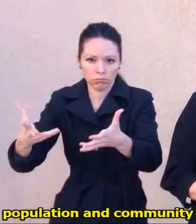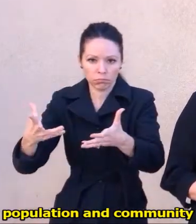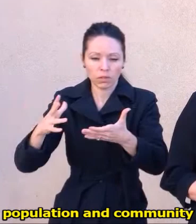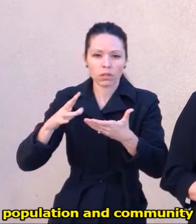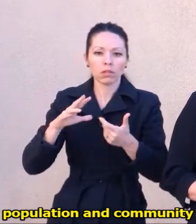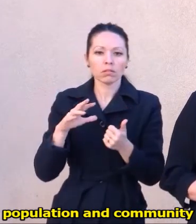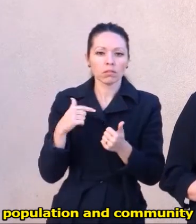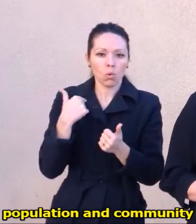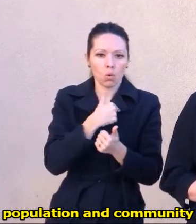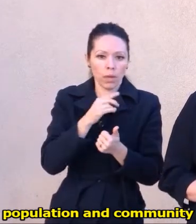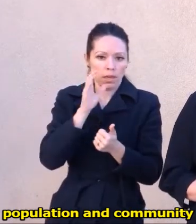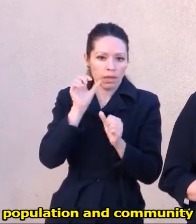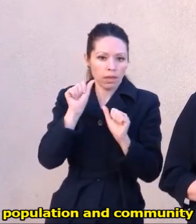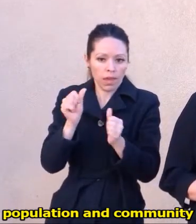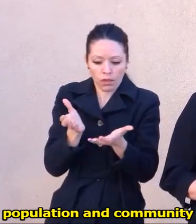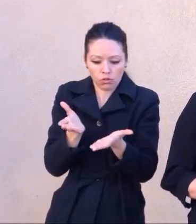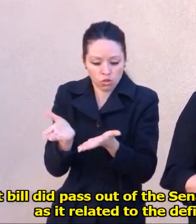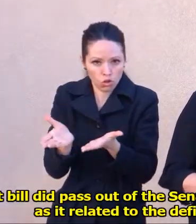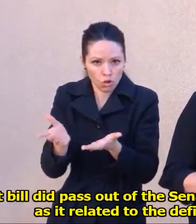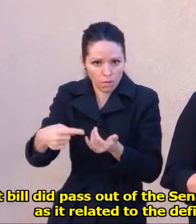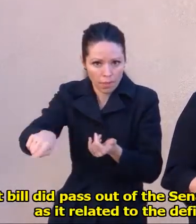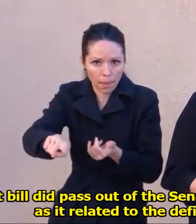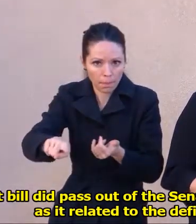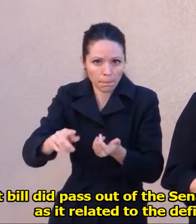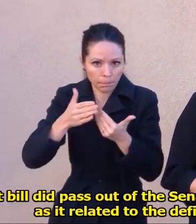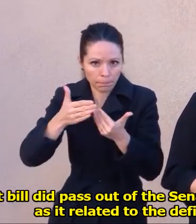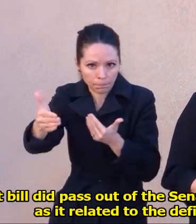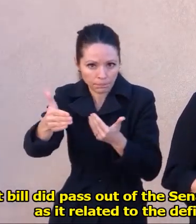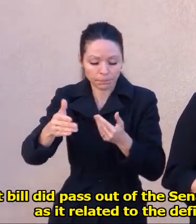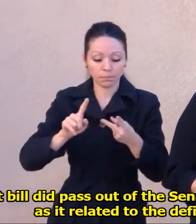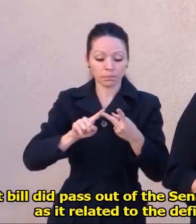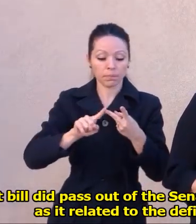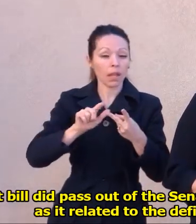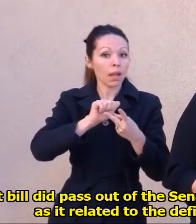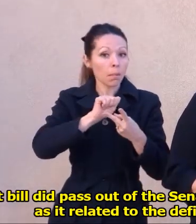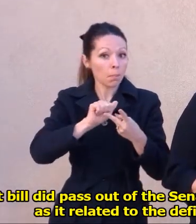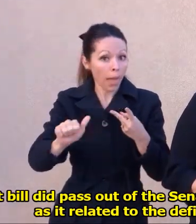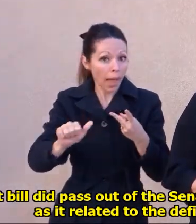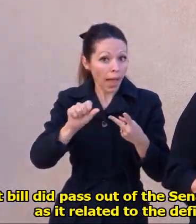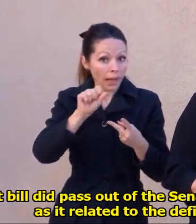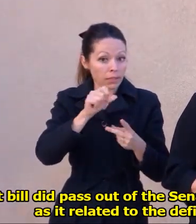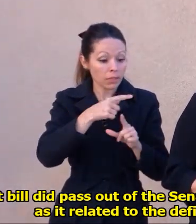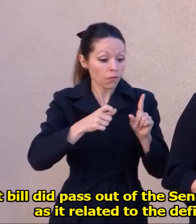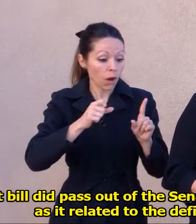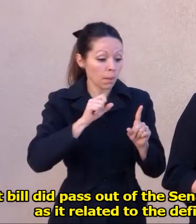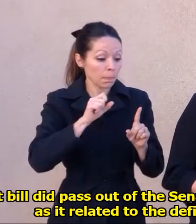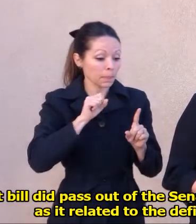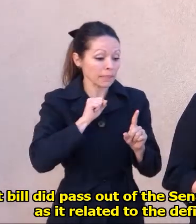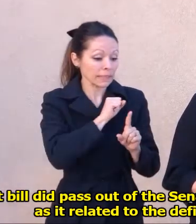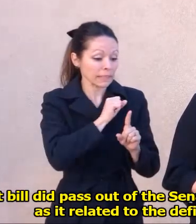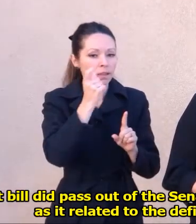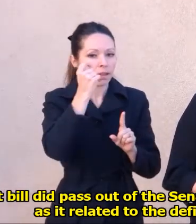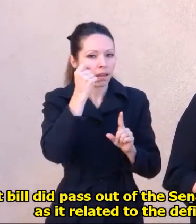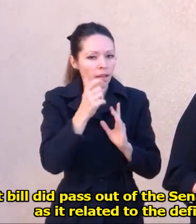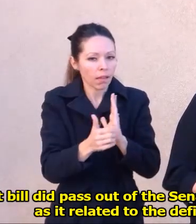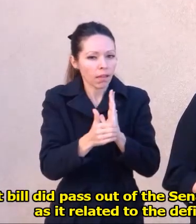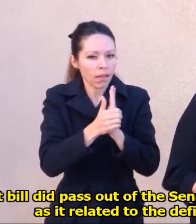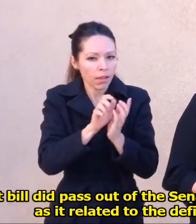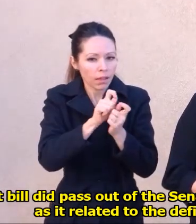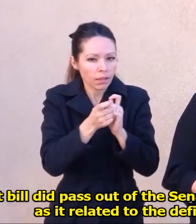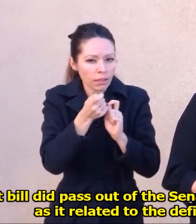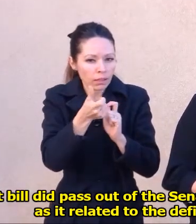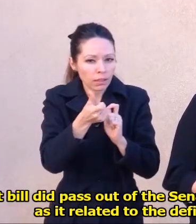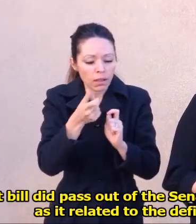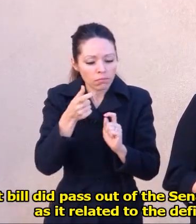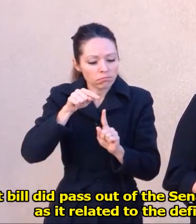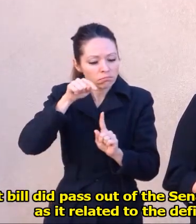community members that we can serve. That bill did pass out of the Senate with a small amendment as it related to the